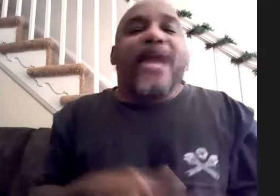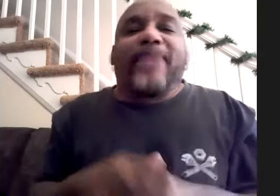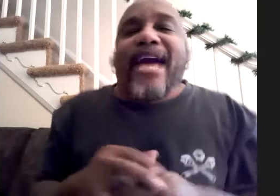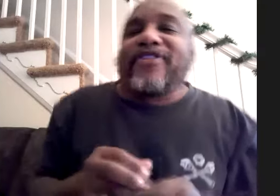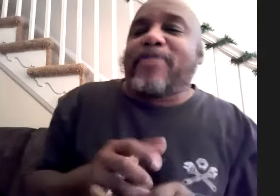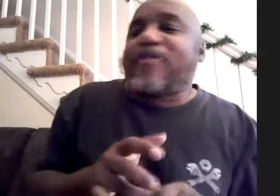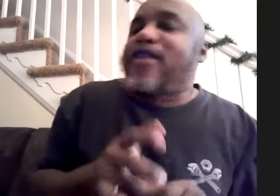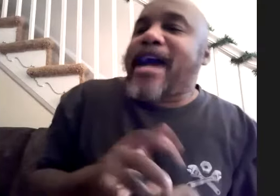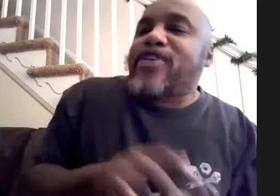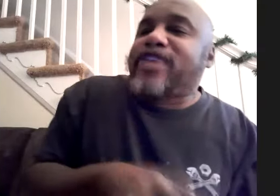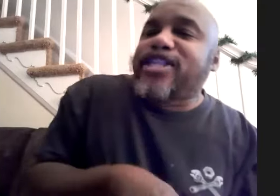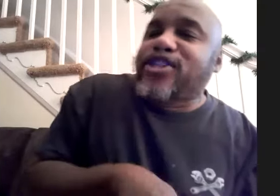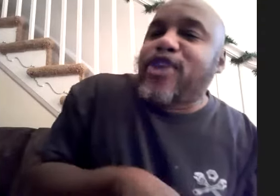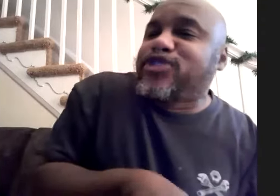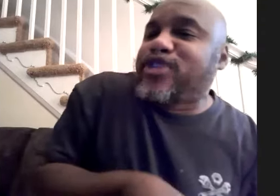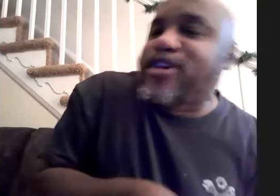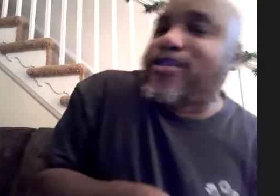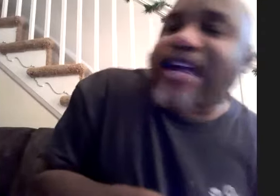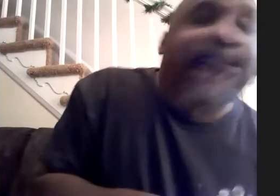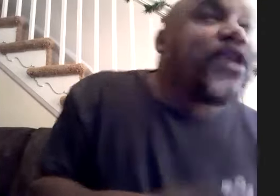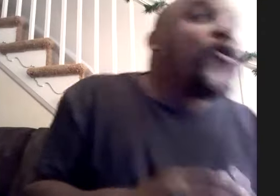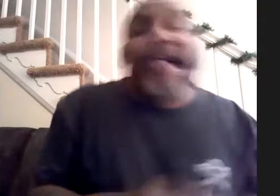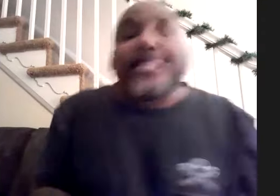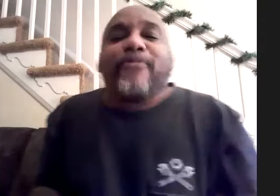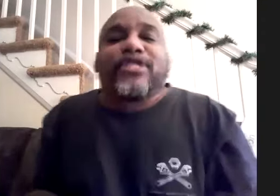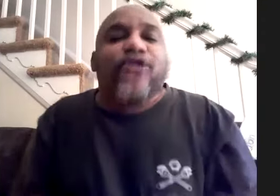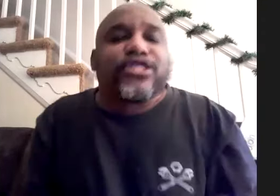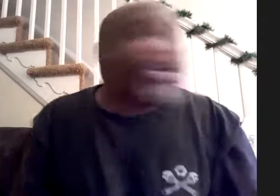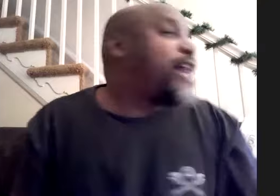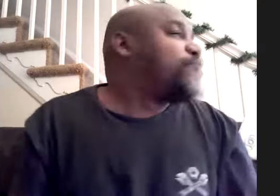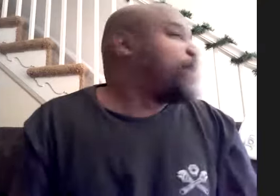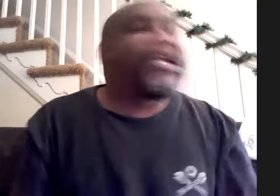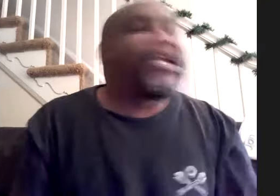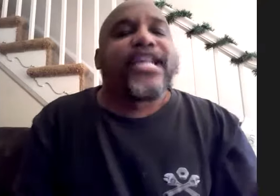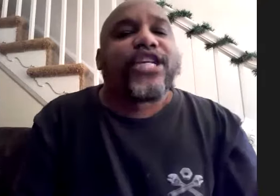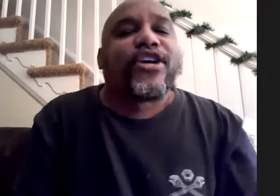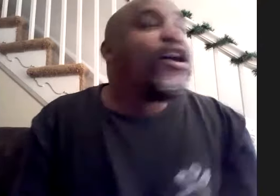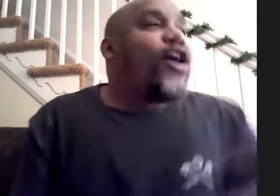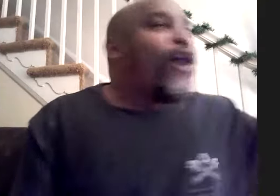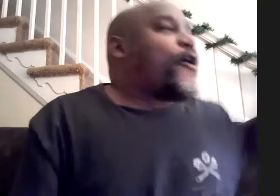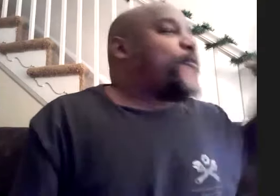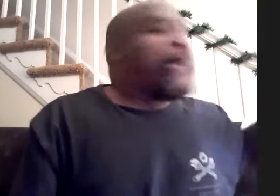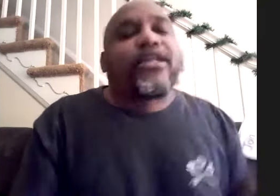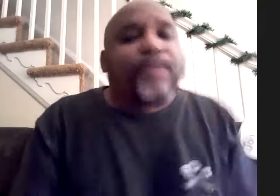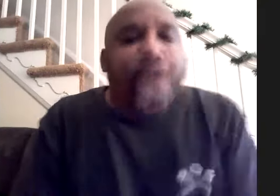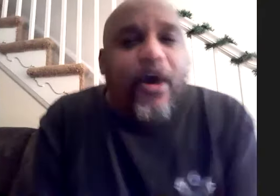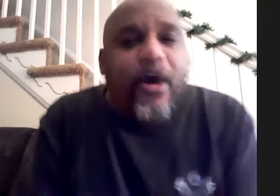baby has something to hold back on in case your hopes and dreams don't work out waiting tables and hosting and being a cashier are my something to fall back on